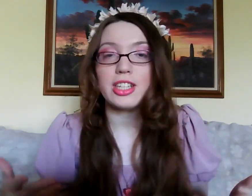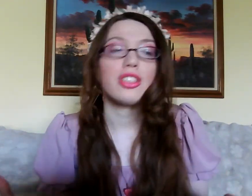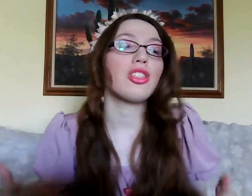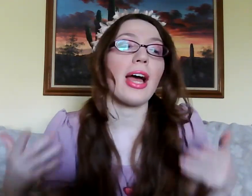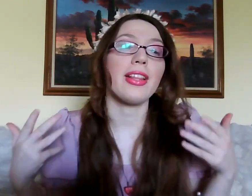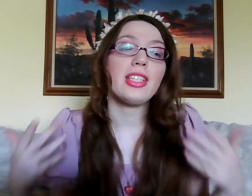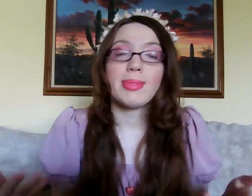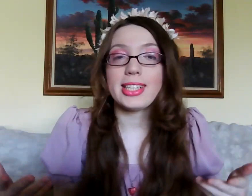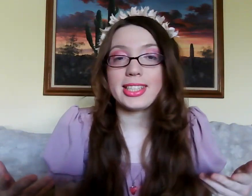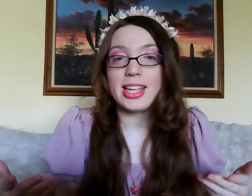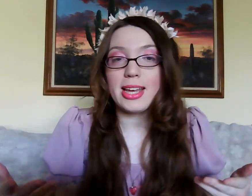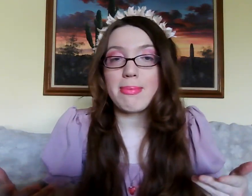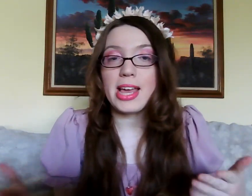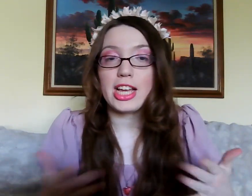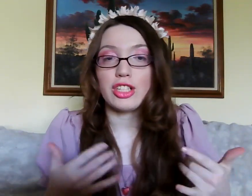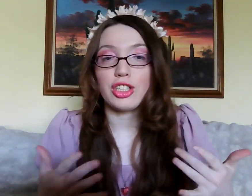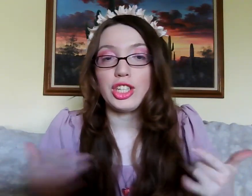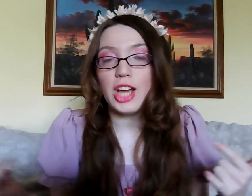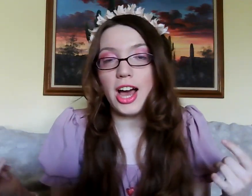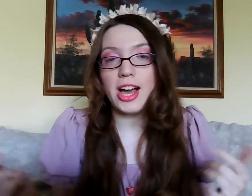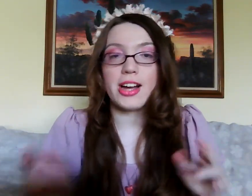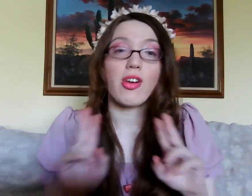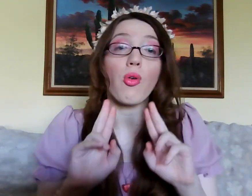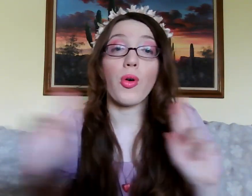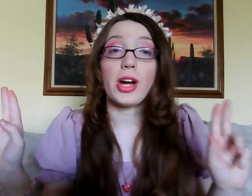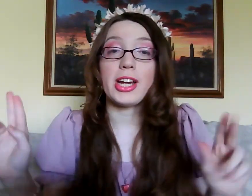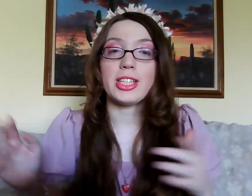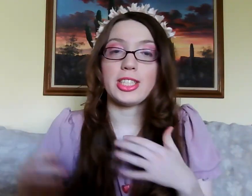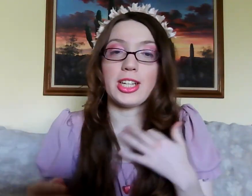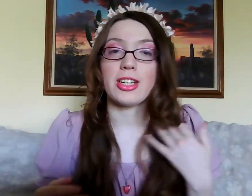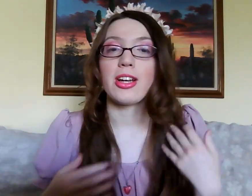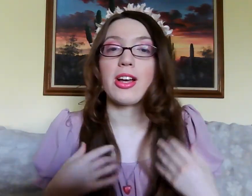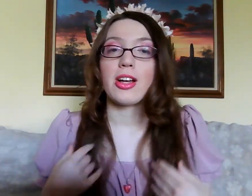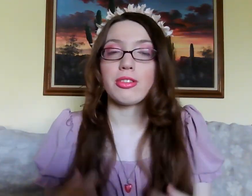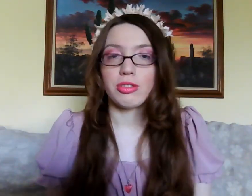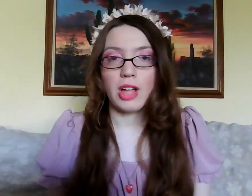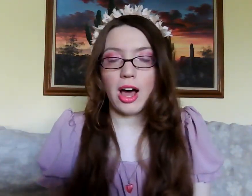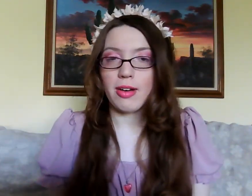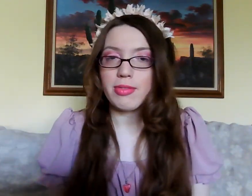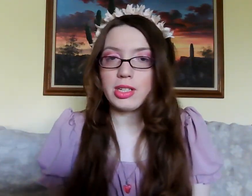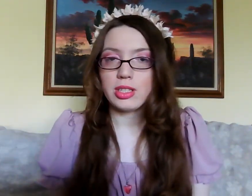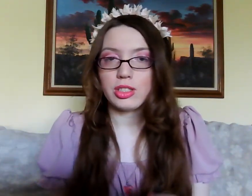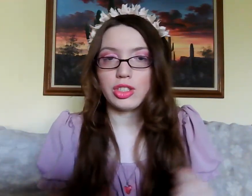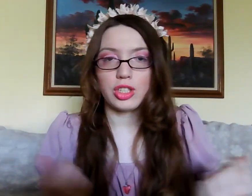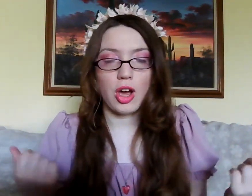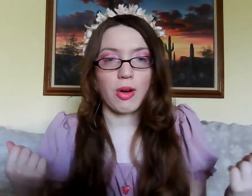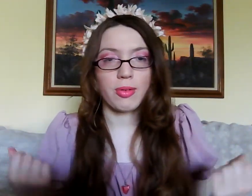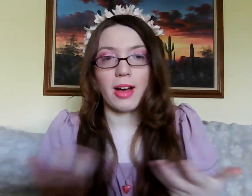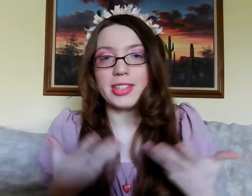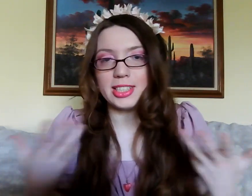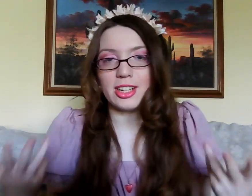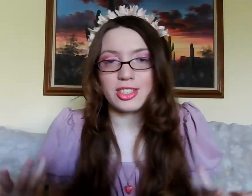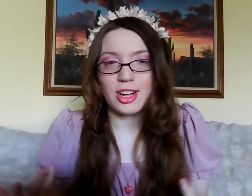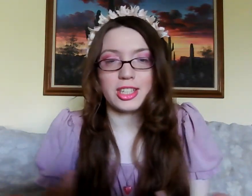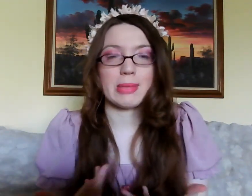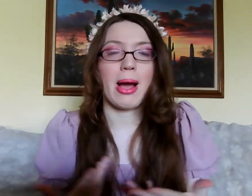and this week's theme is young or innocent love. So, obviously a lot of songs about,